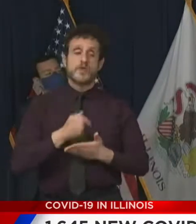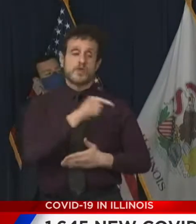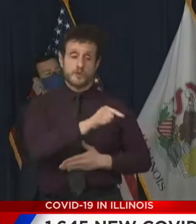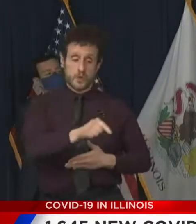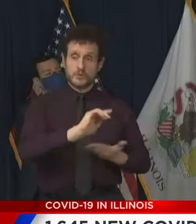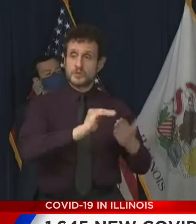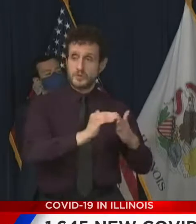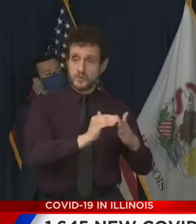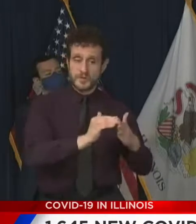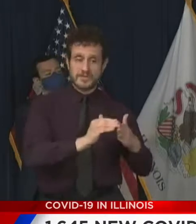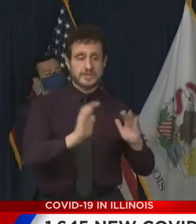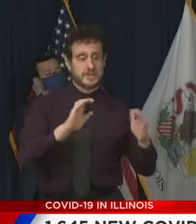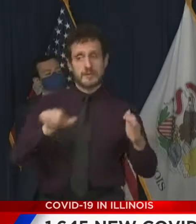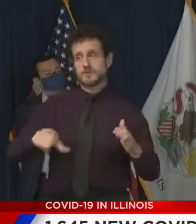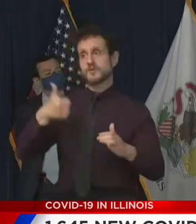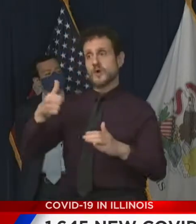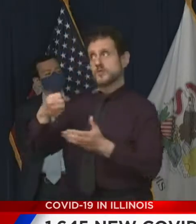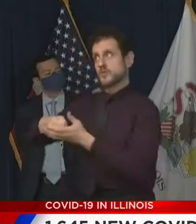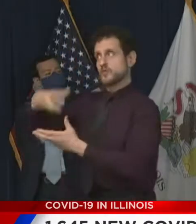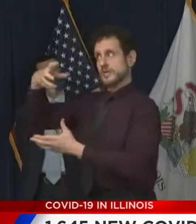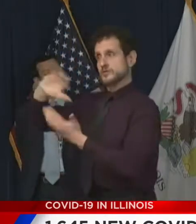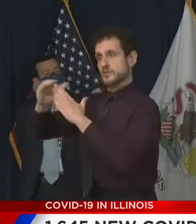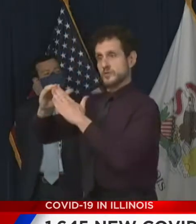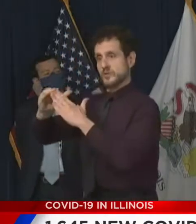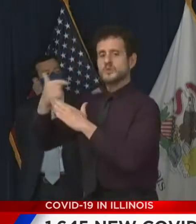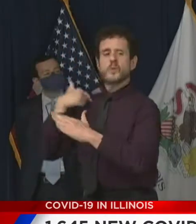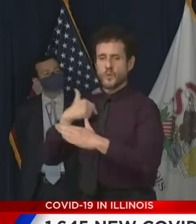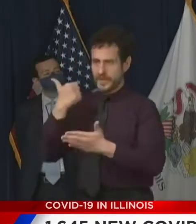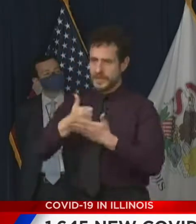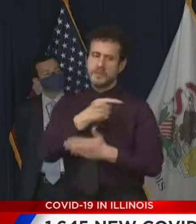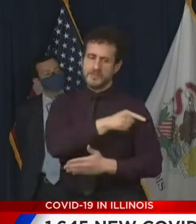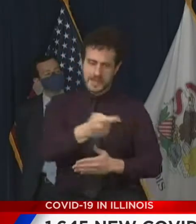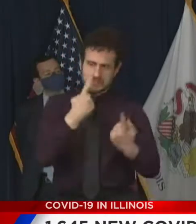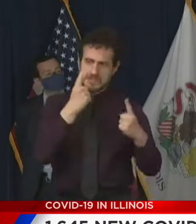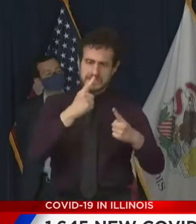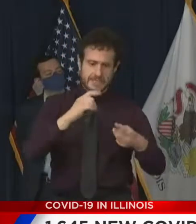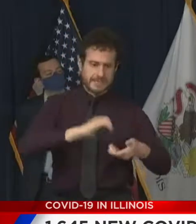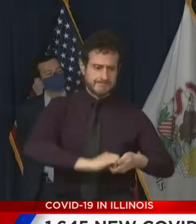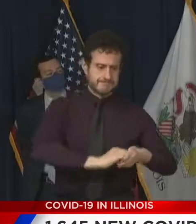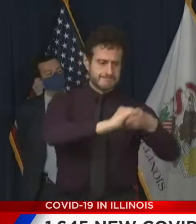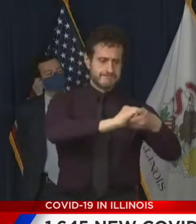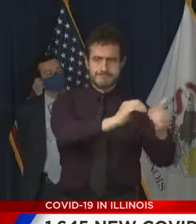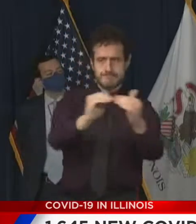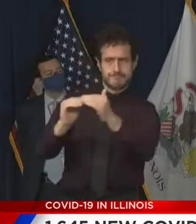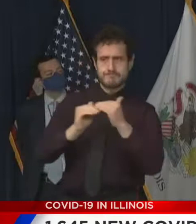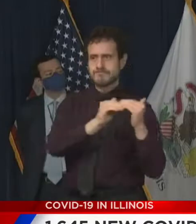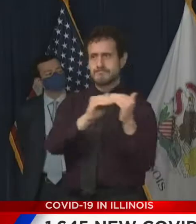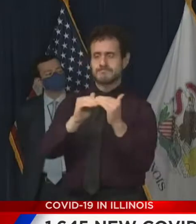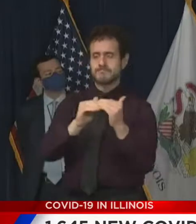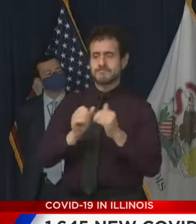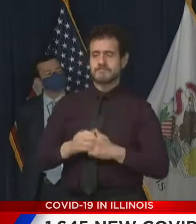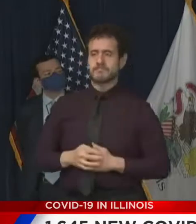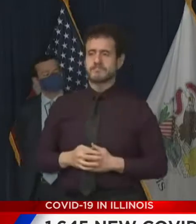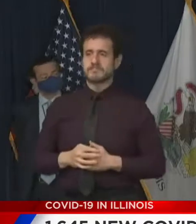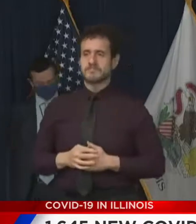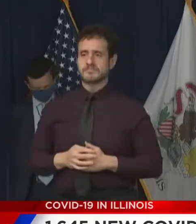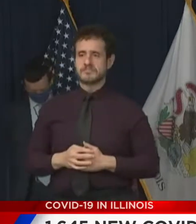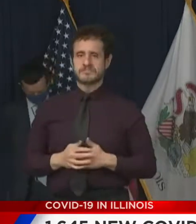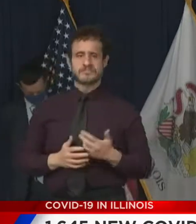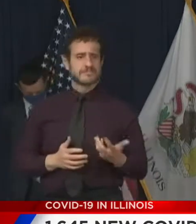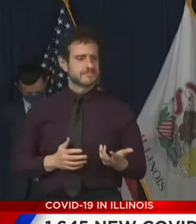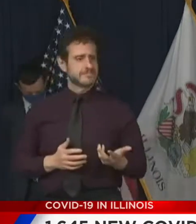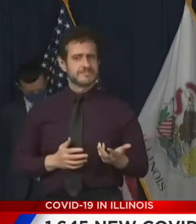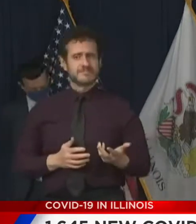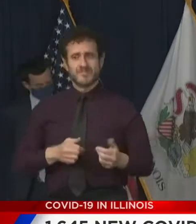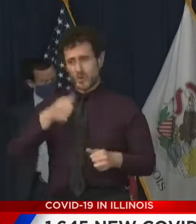And so like many of you, none of those business owners thought at